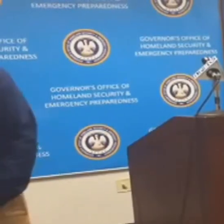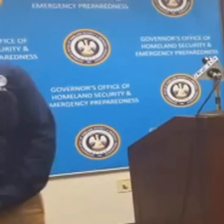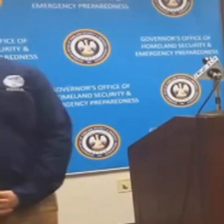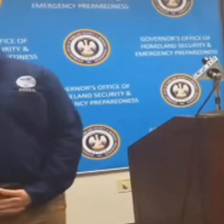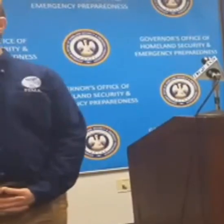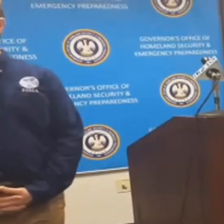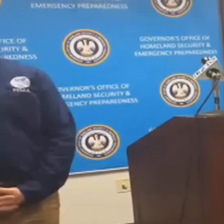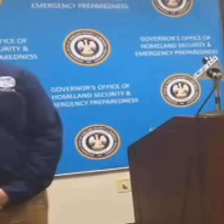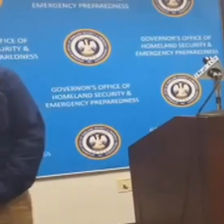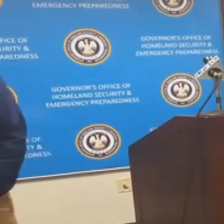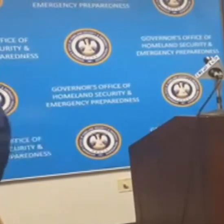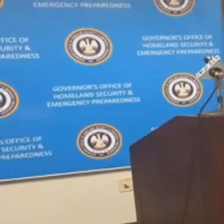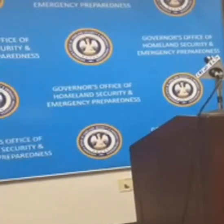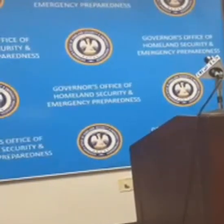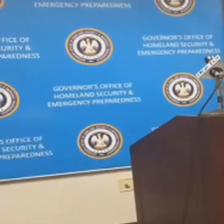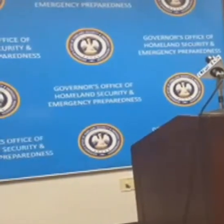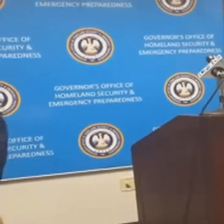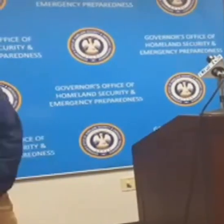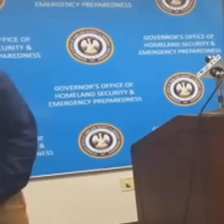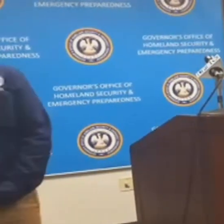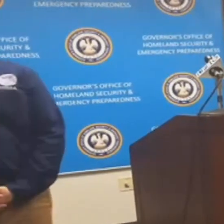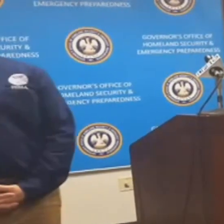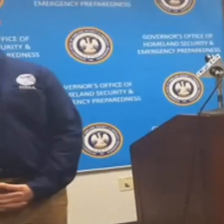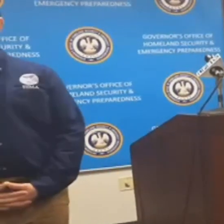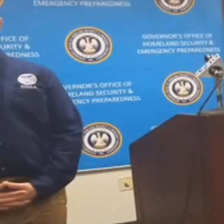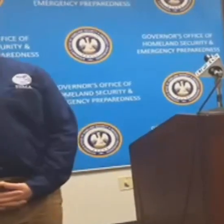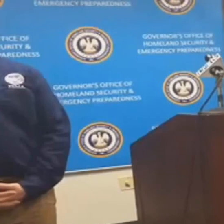At minimum, families have been playing tonight.